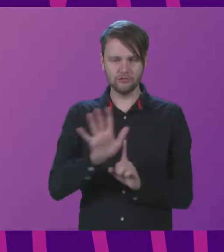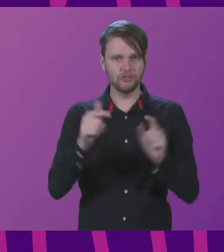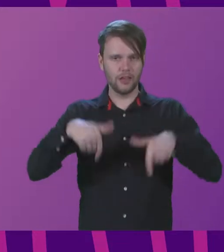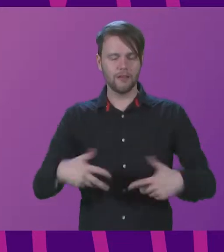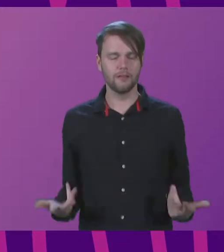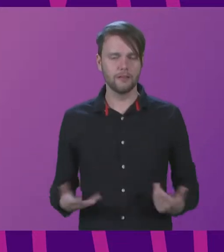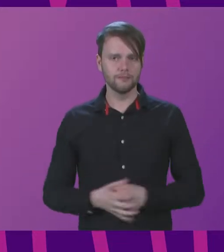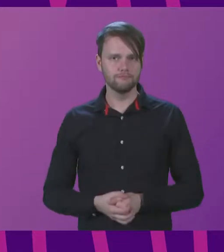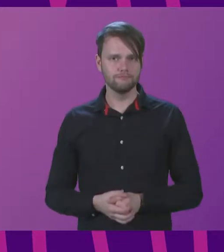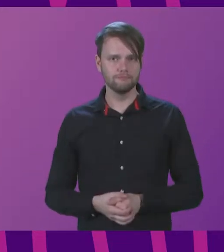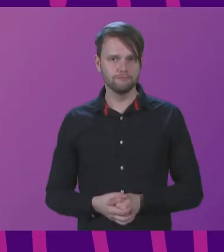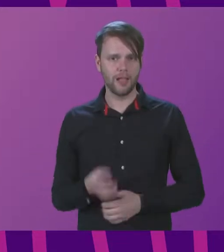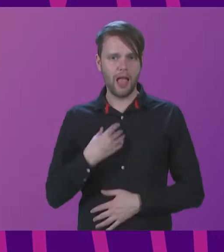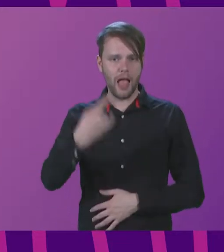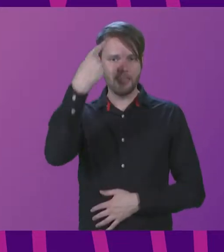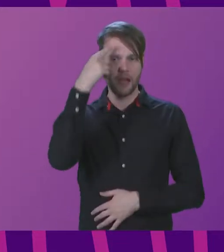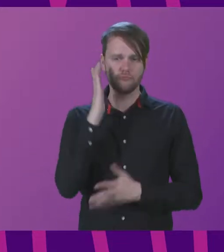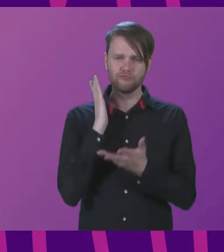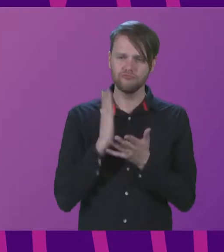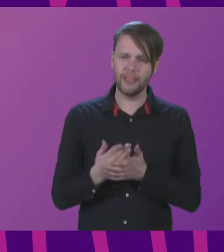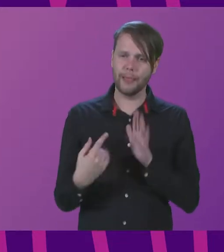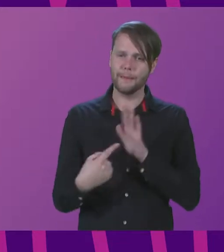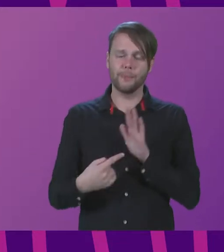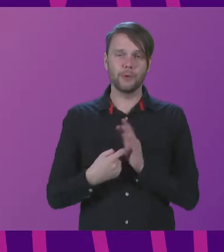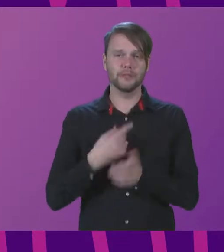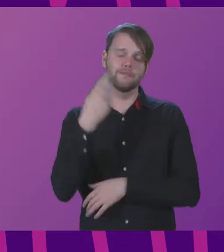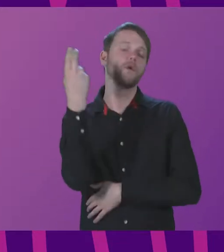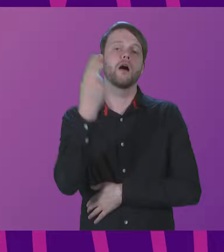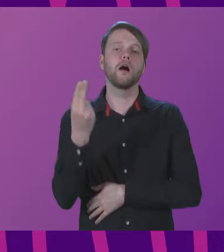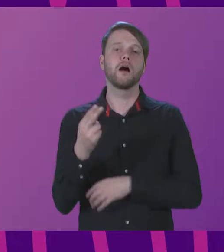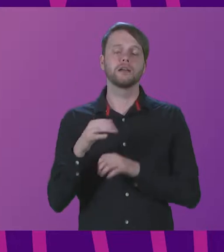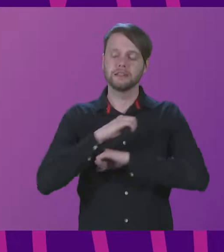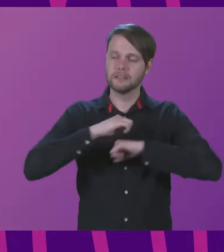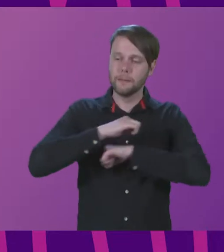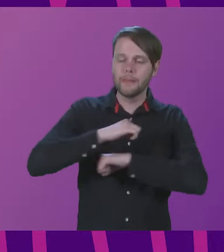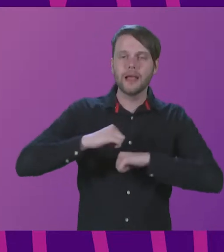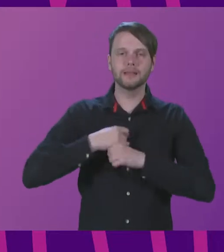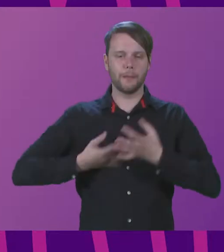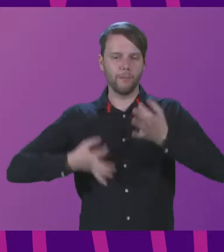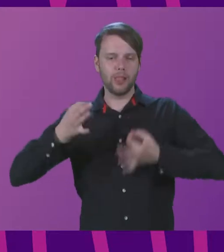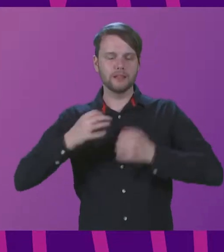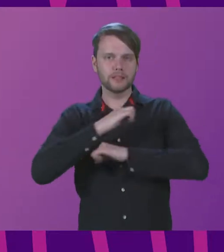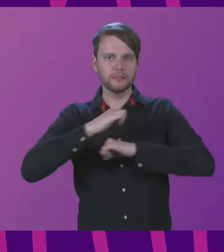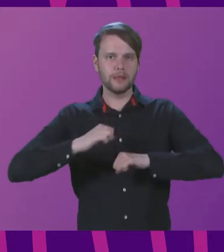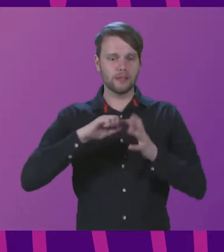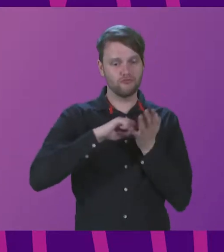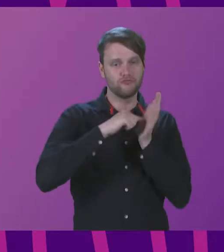And I think it's really important for art spaces and political spaces to reflect the many languages spoken